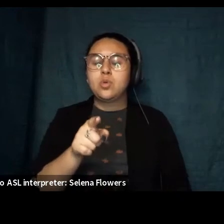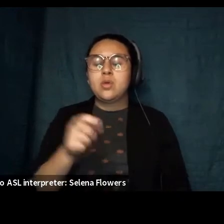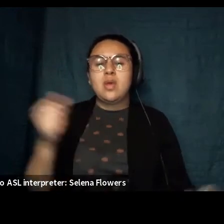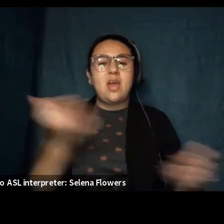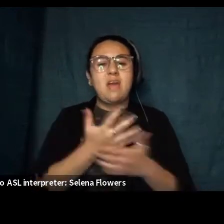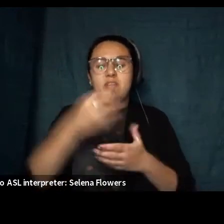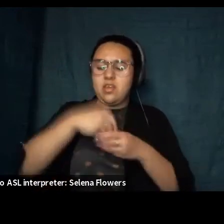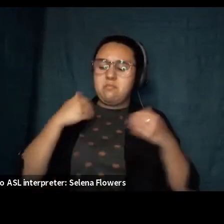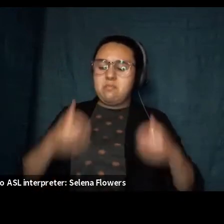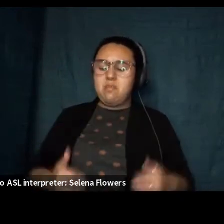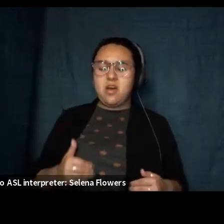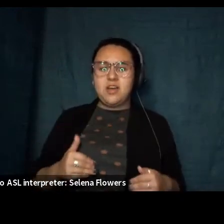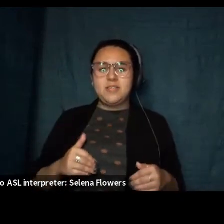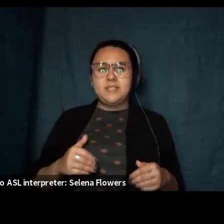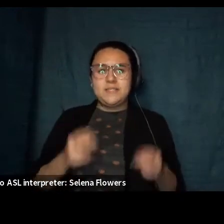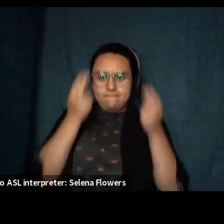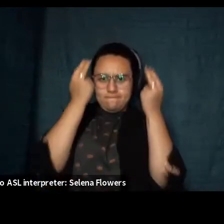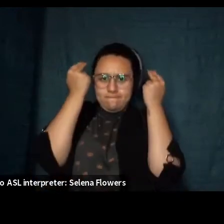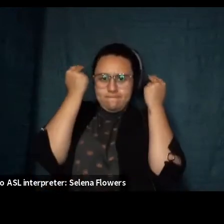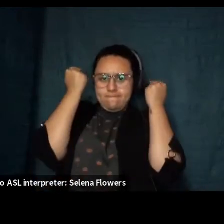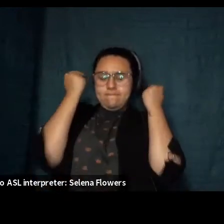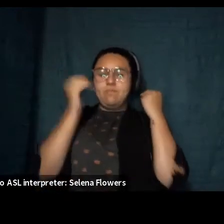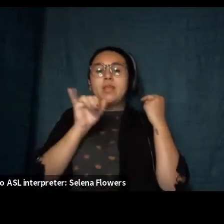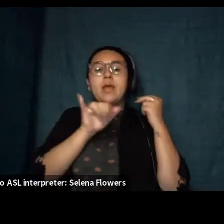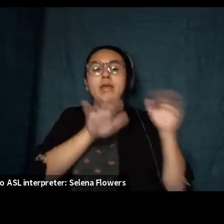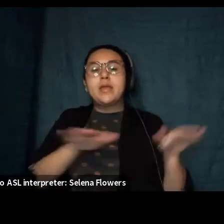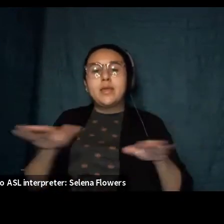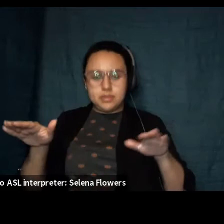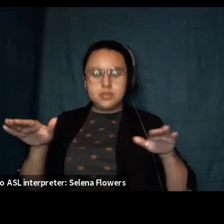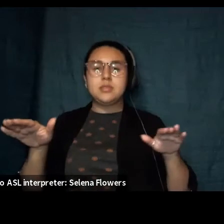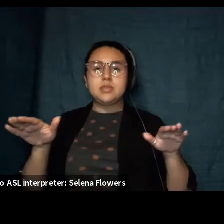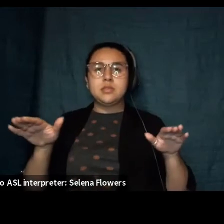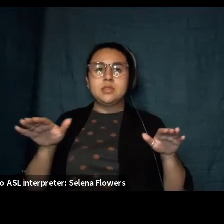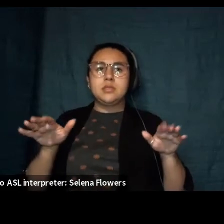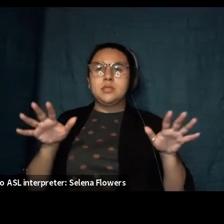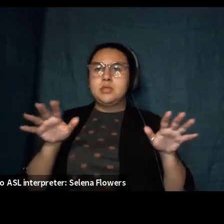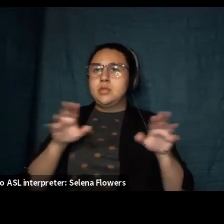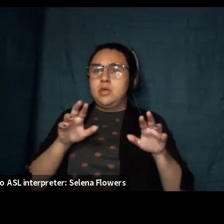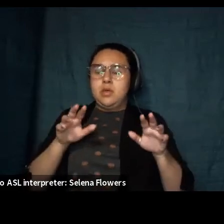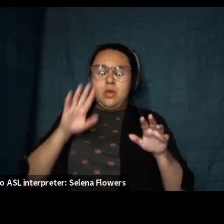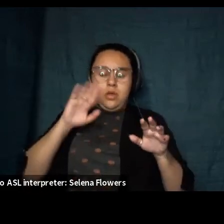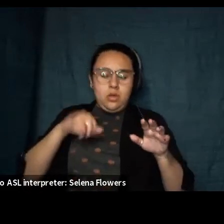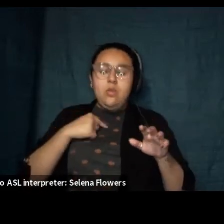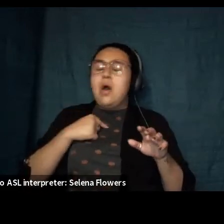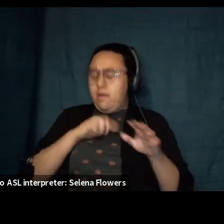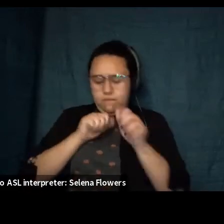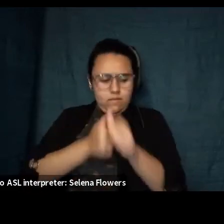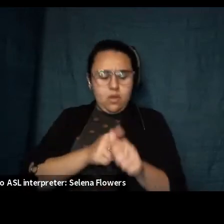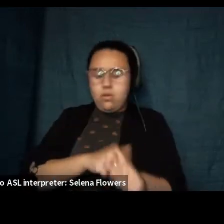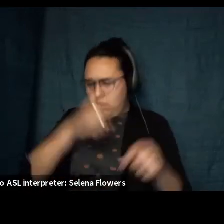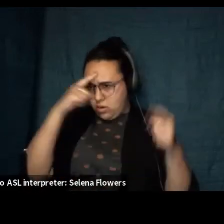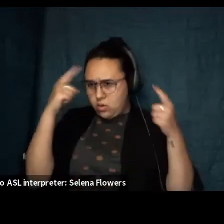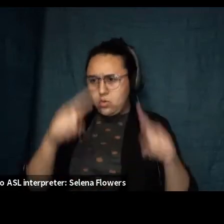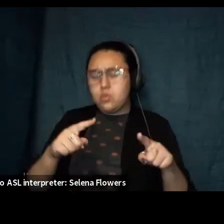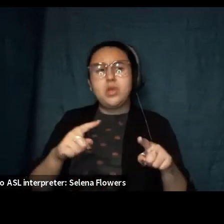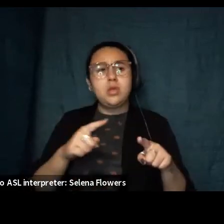like children tender in their fear swore that they'd file down their claws and fall in line or let me loose if that was what